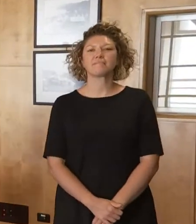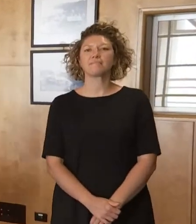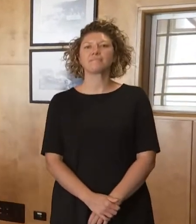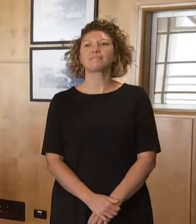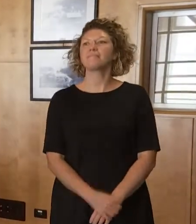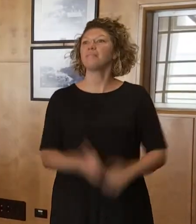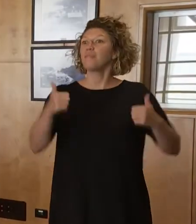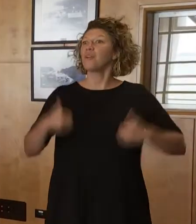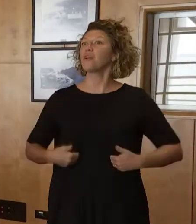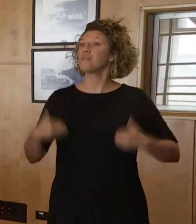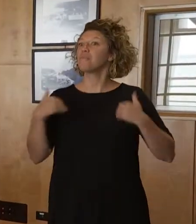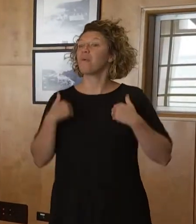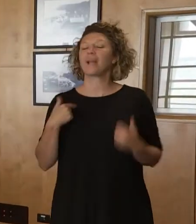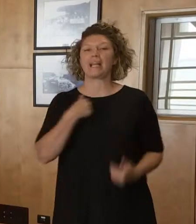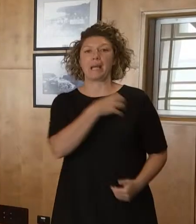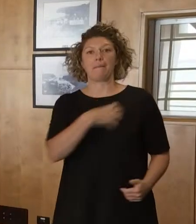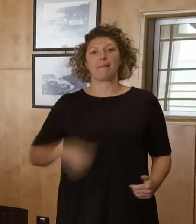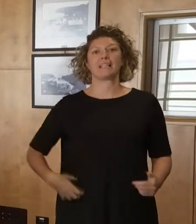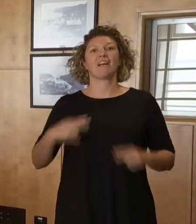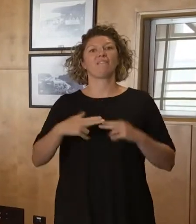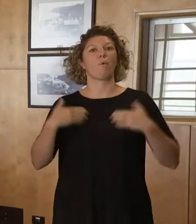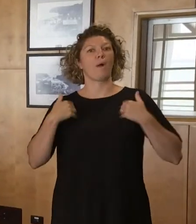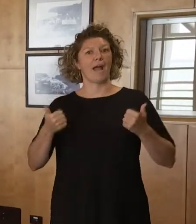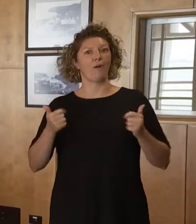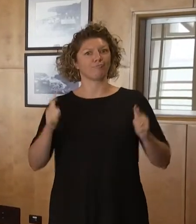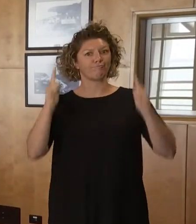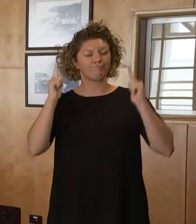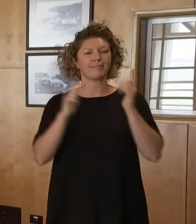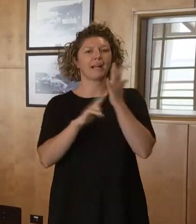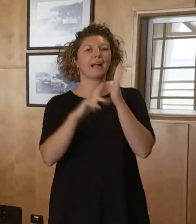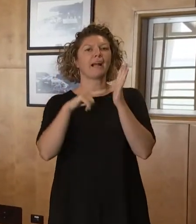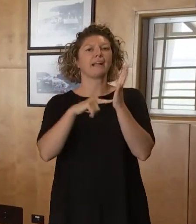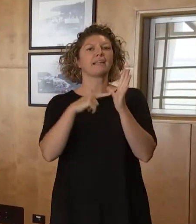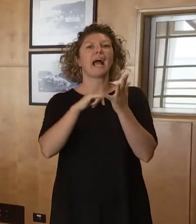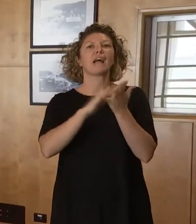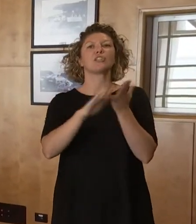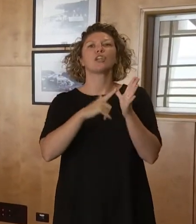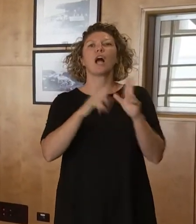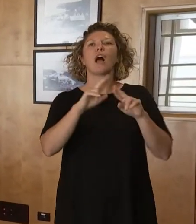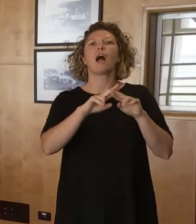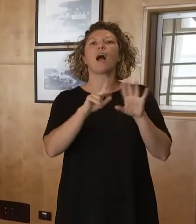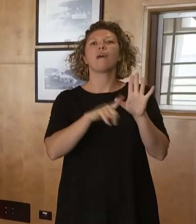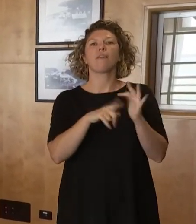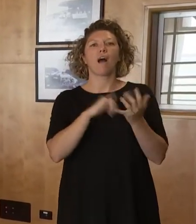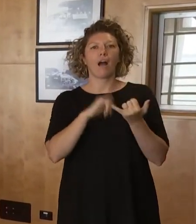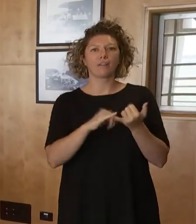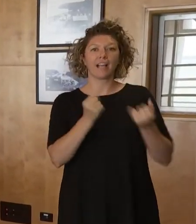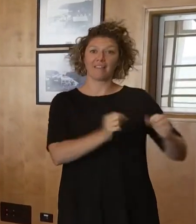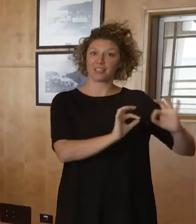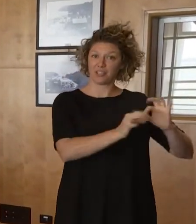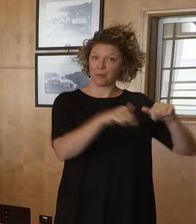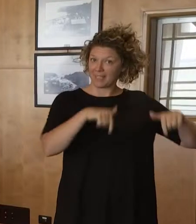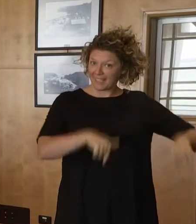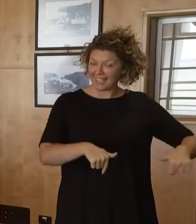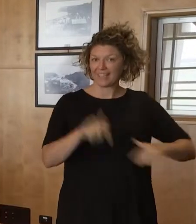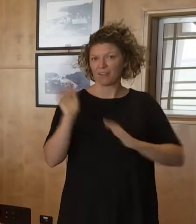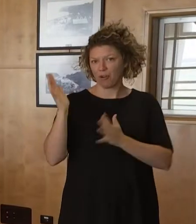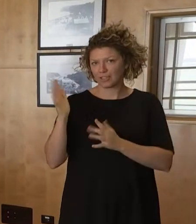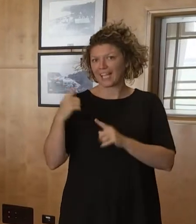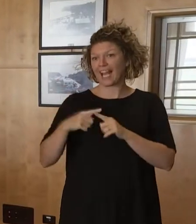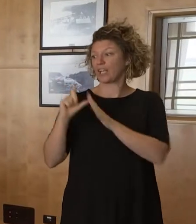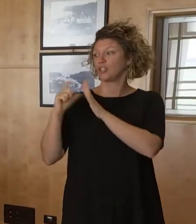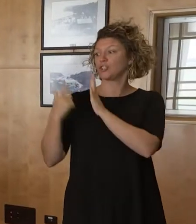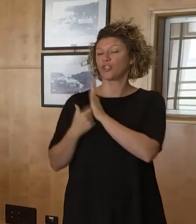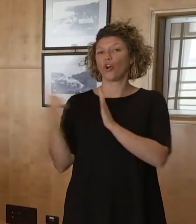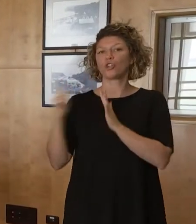Good morning. Natasha Files, Minister for Health. Is everyone ready to go? I've got Paula who is interpreting for us in Ausland and